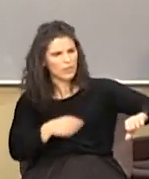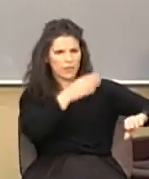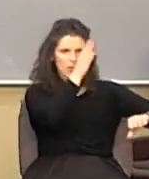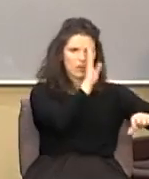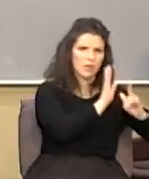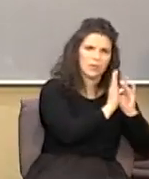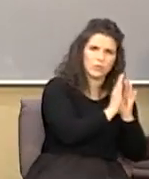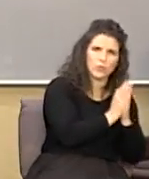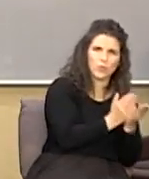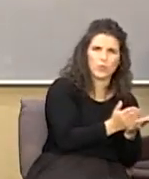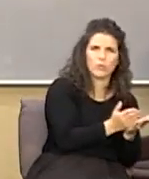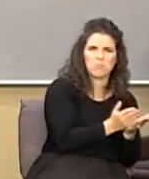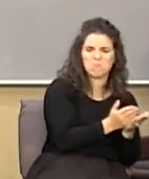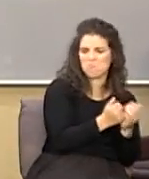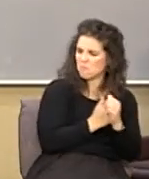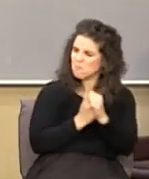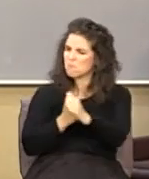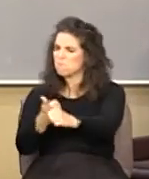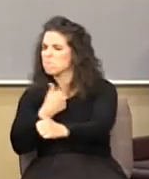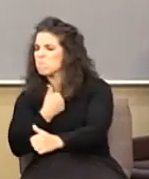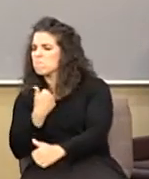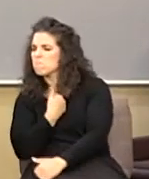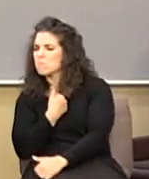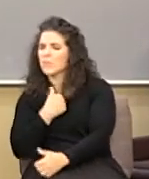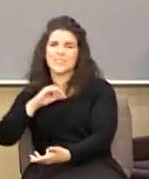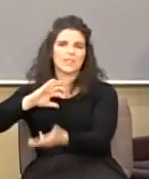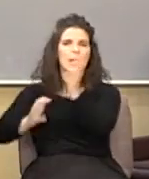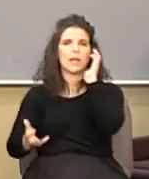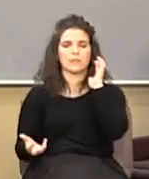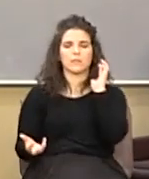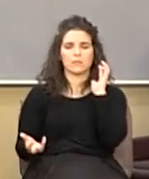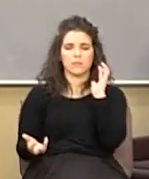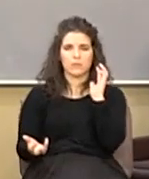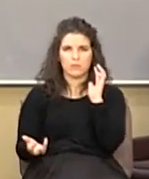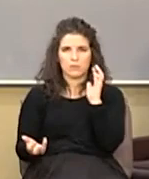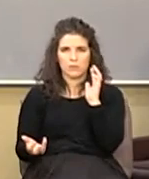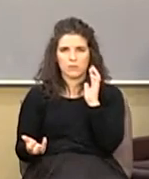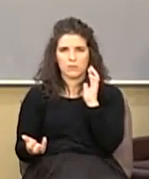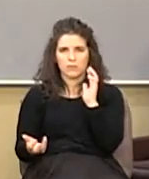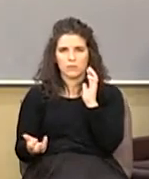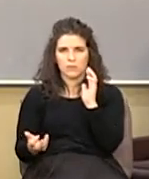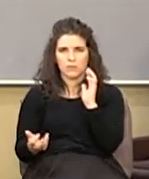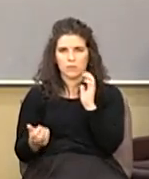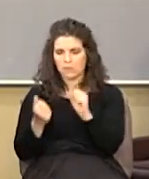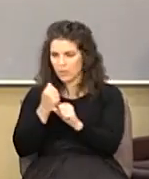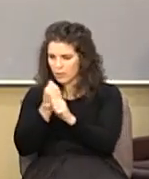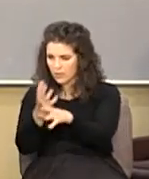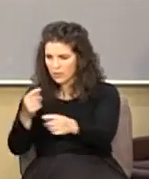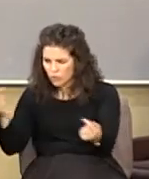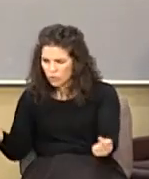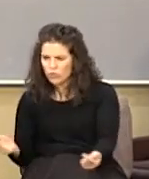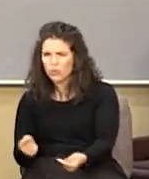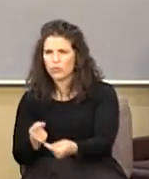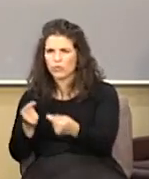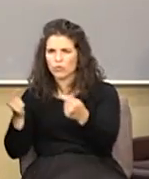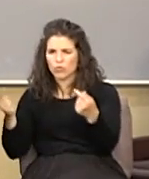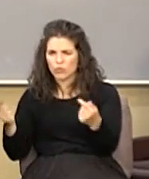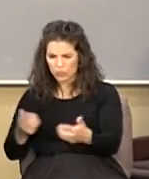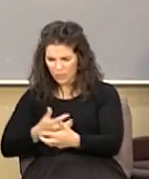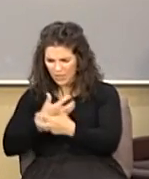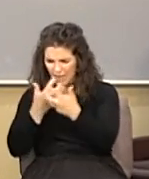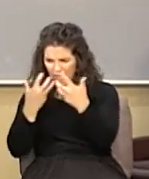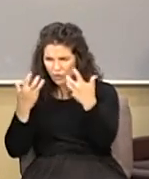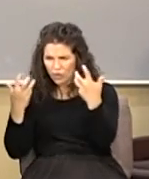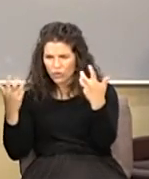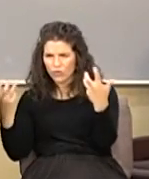and doing it yourself is chaos that leads to hurt to anger